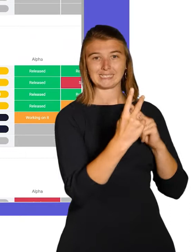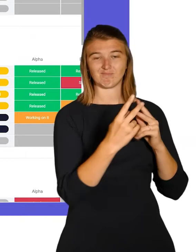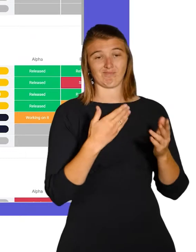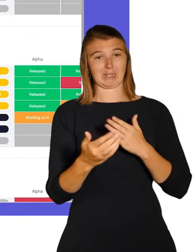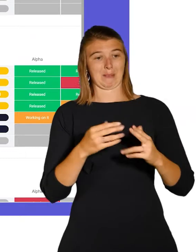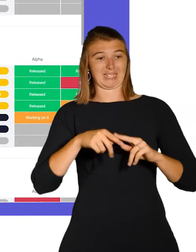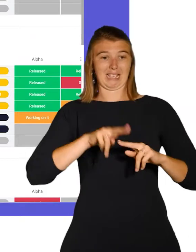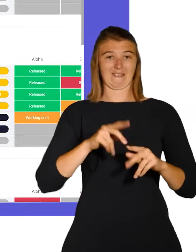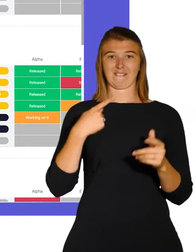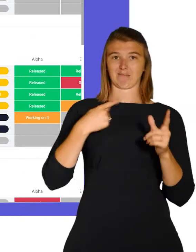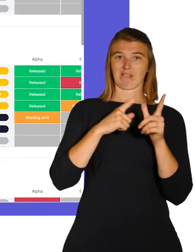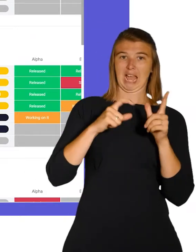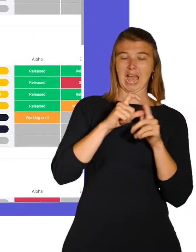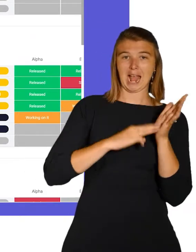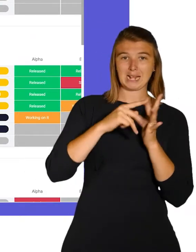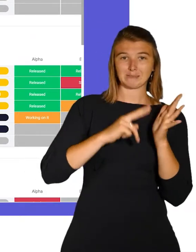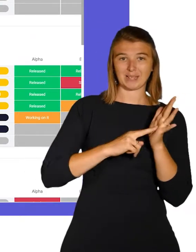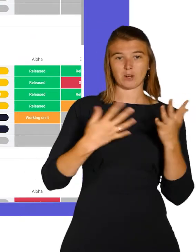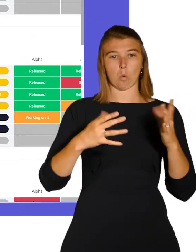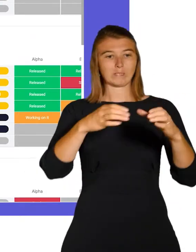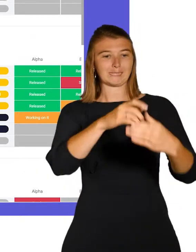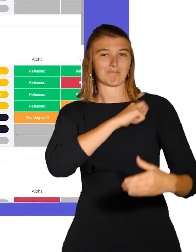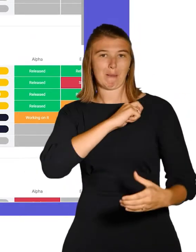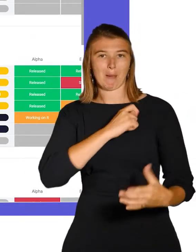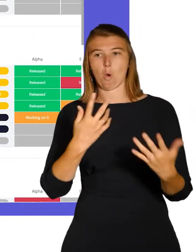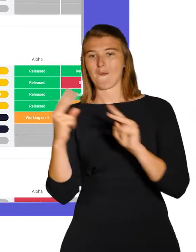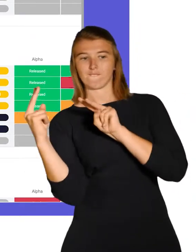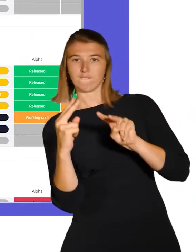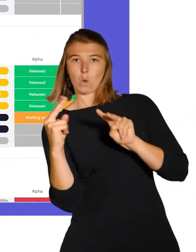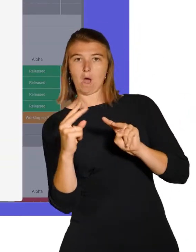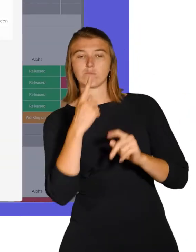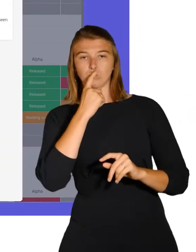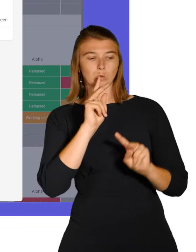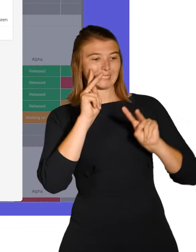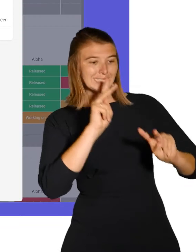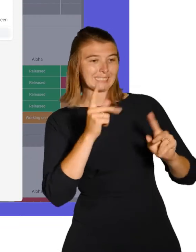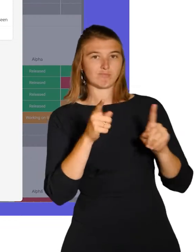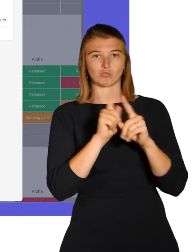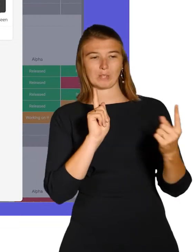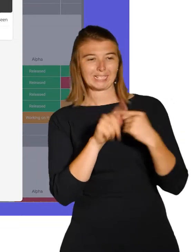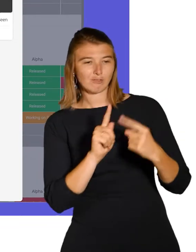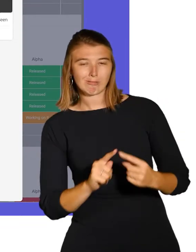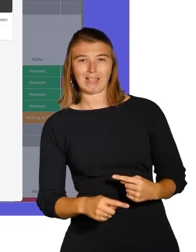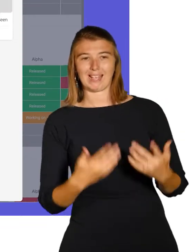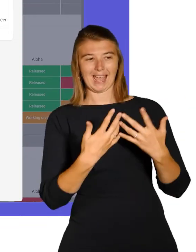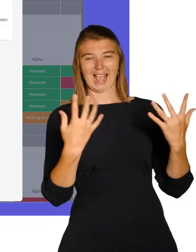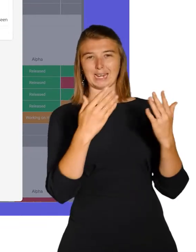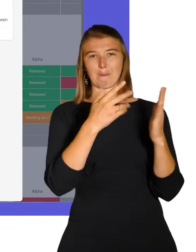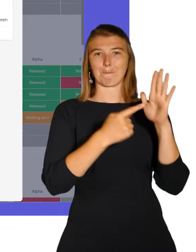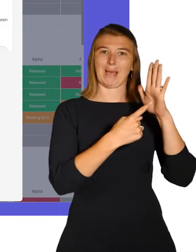team member, or viewer, you'll be able to see and interact with all main boards on your account. This allows for team